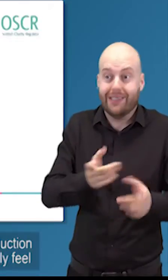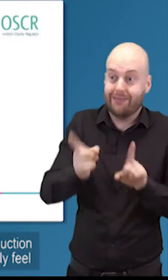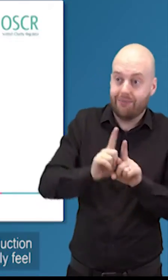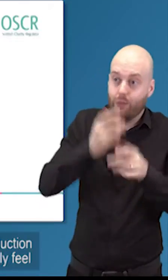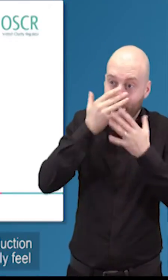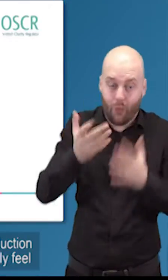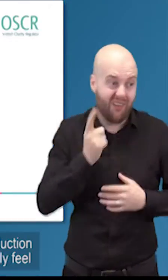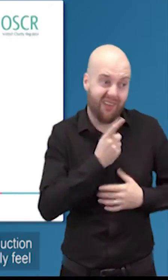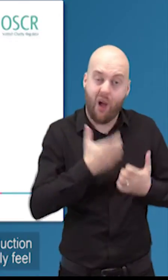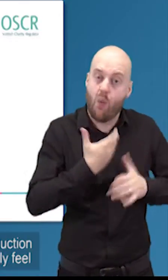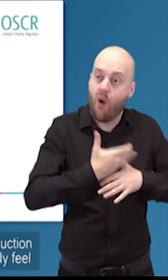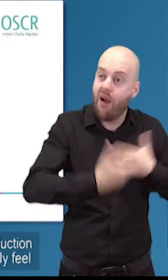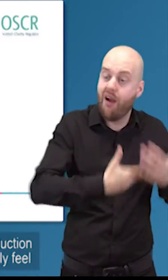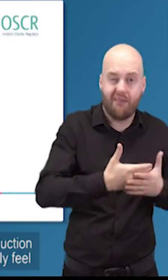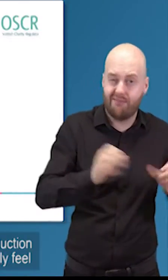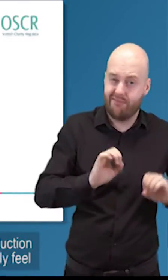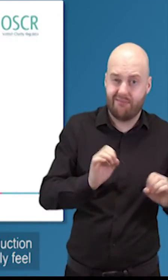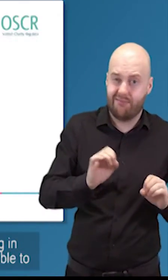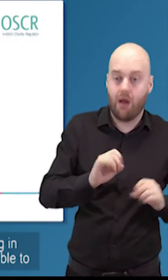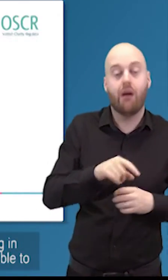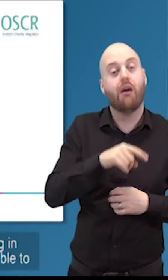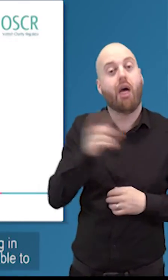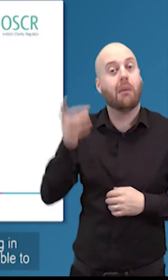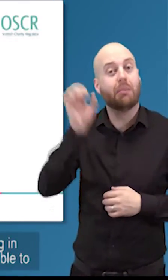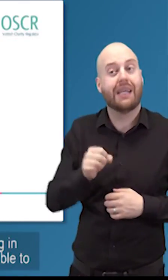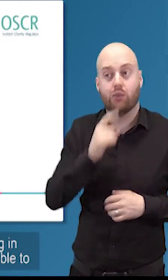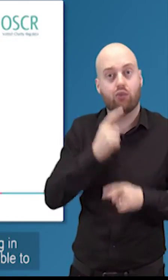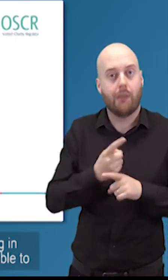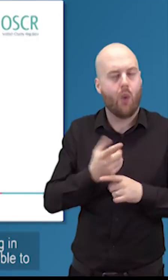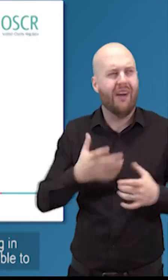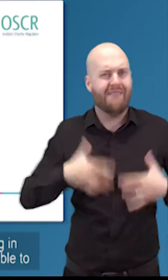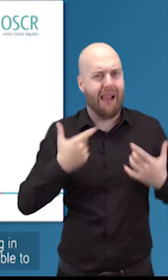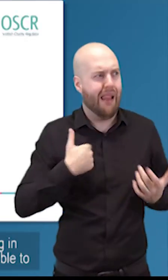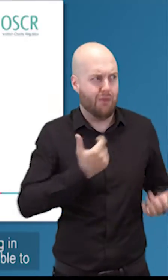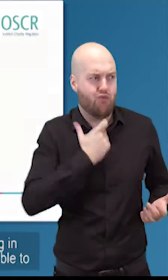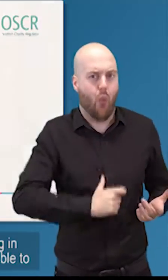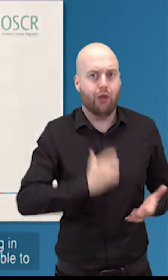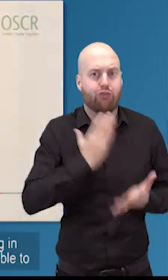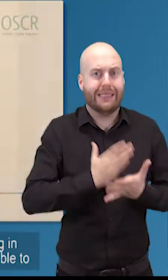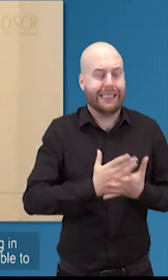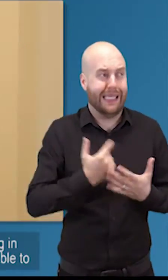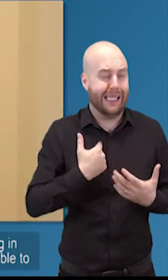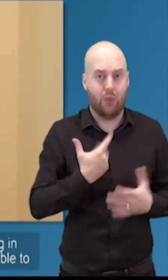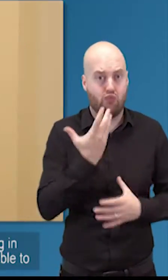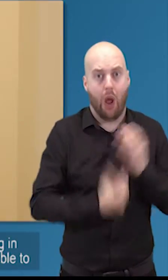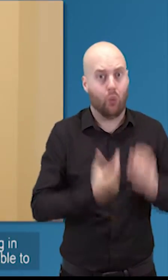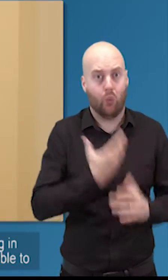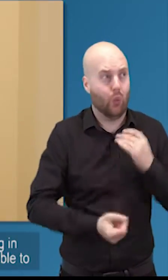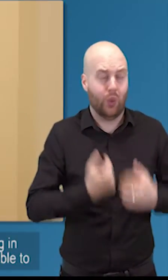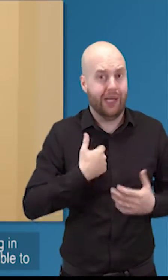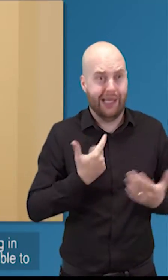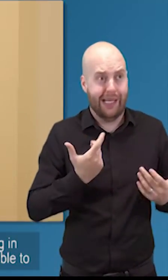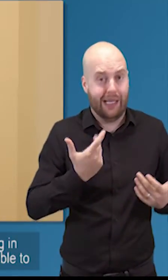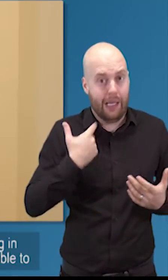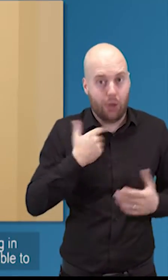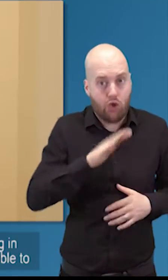of a of charities are saying that they don't really feel equipped to do the to do the role that they they should be doing in terms of knowing what